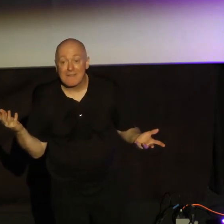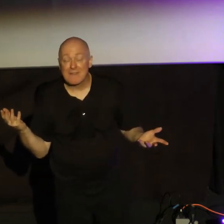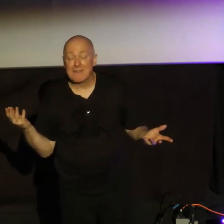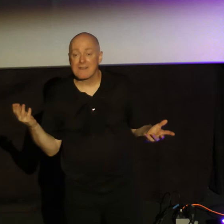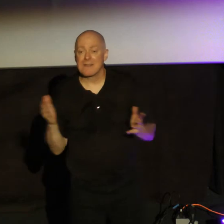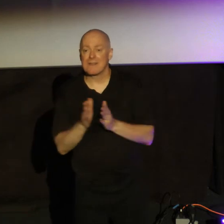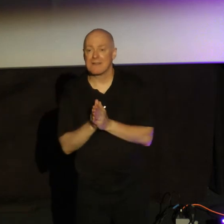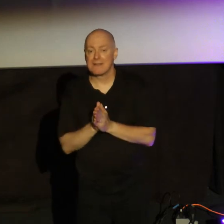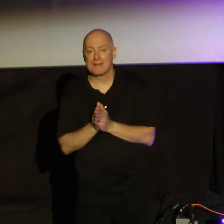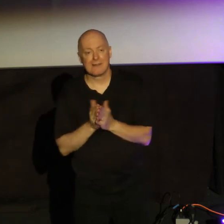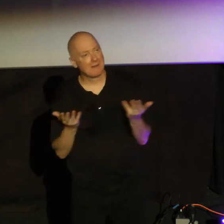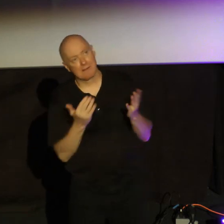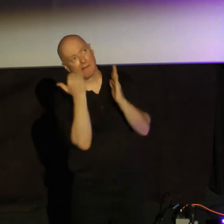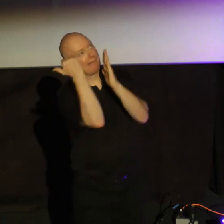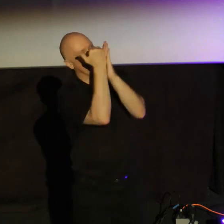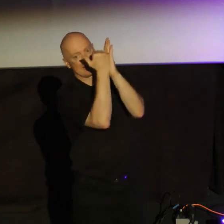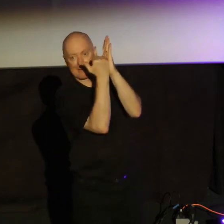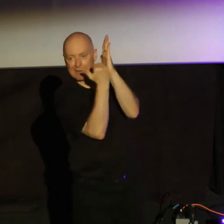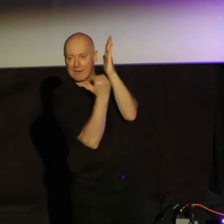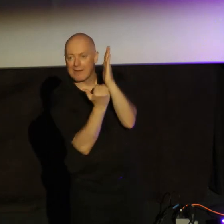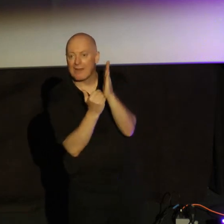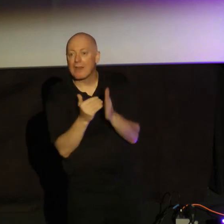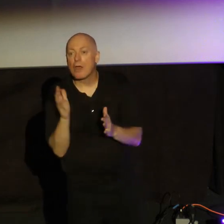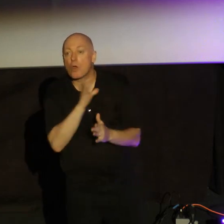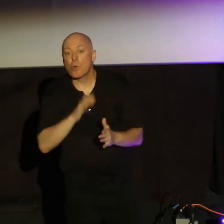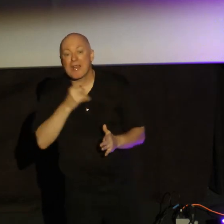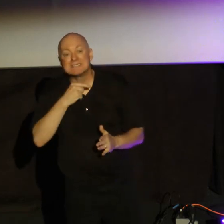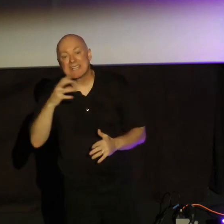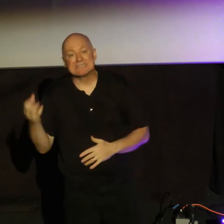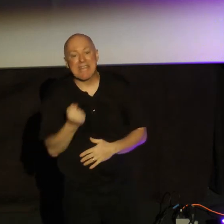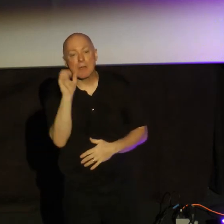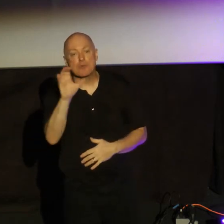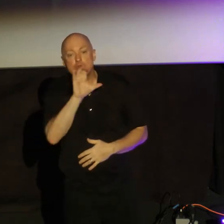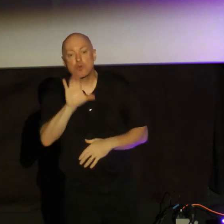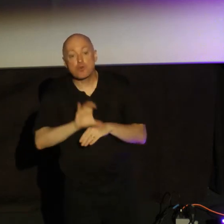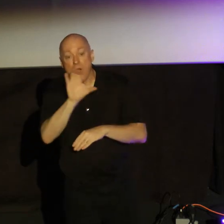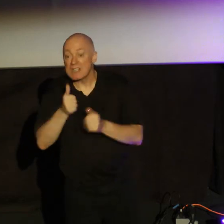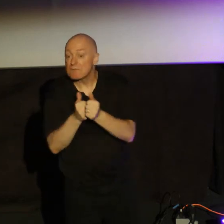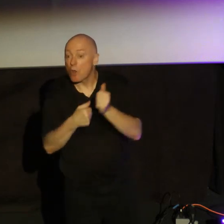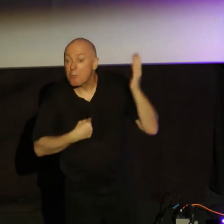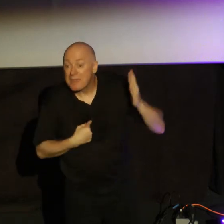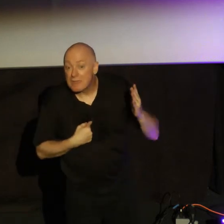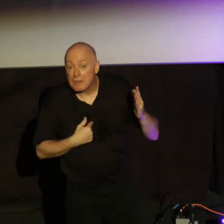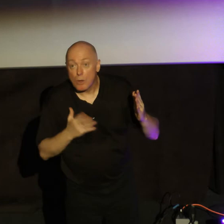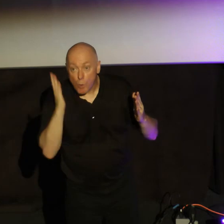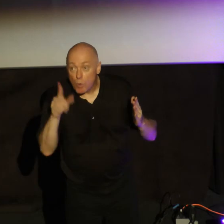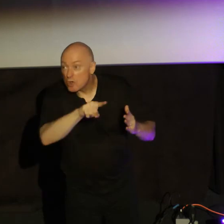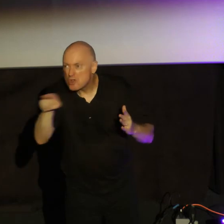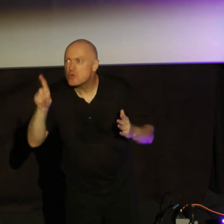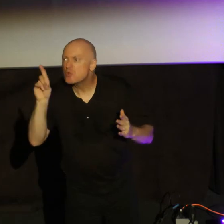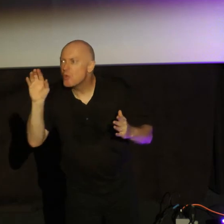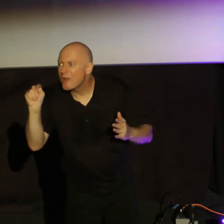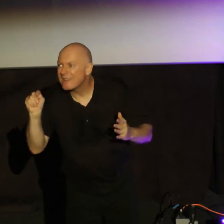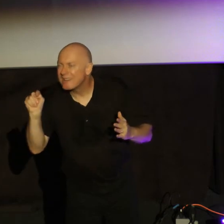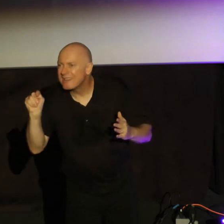The list is endless. Christ said, take up your cross and follow me. So we could do it. Will you have faith?